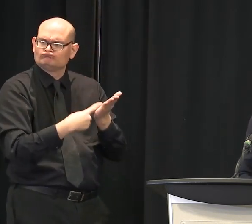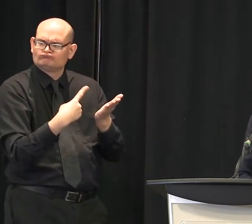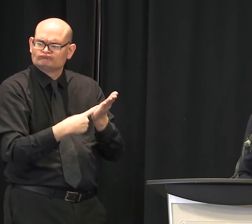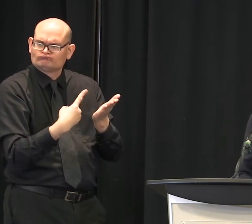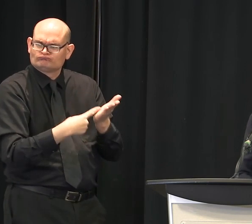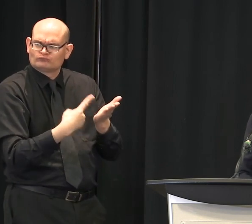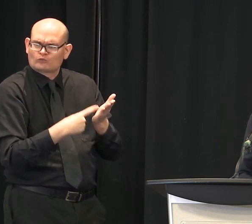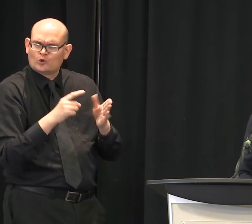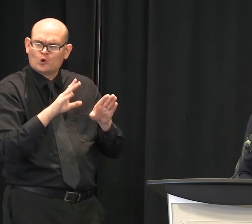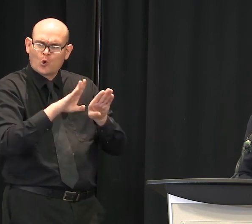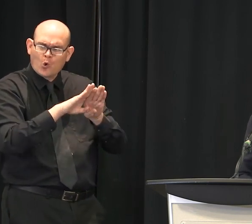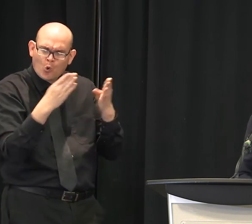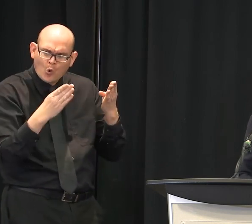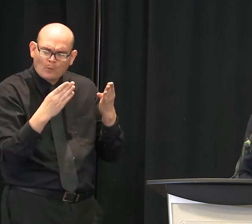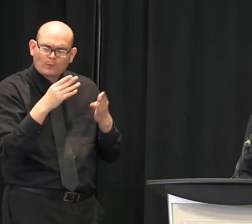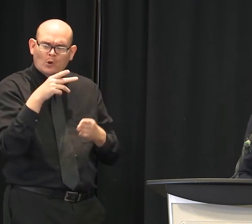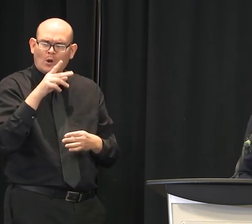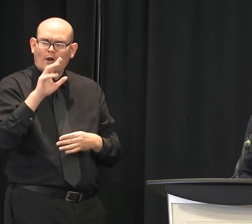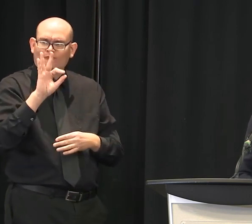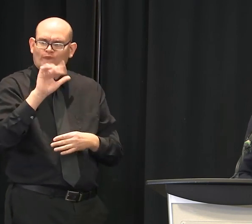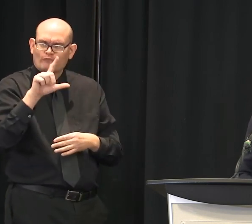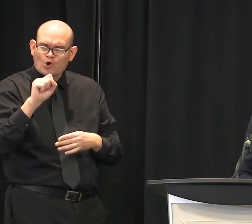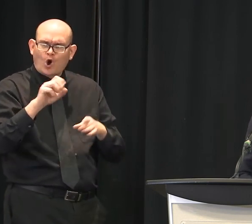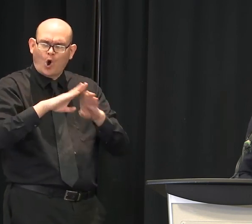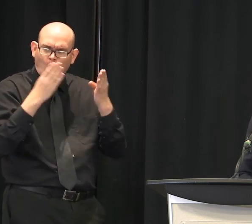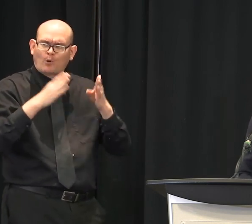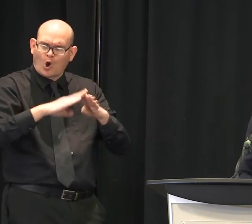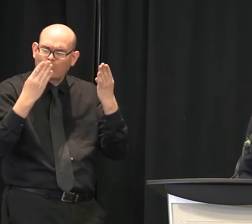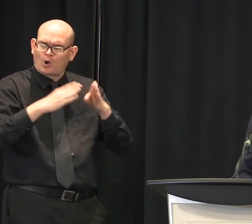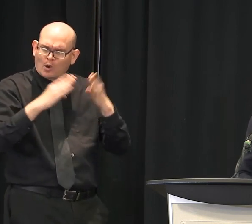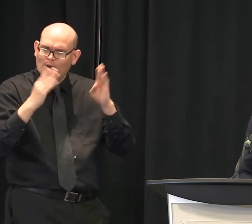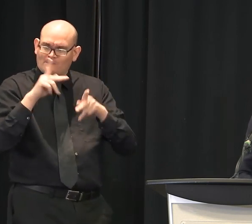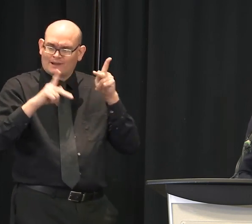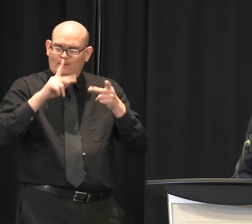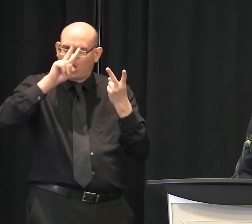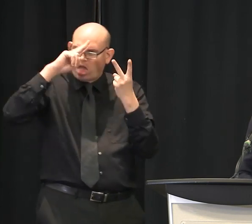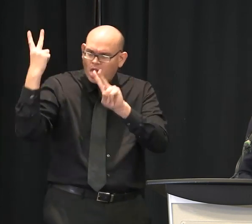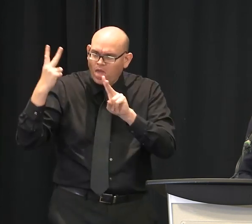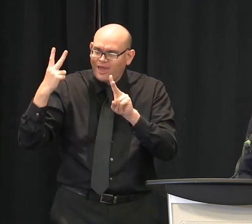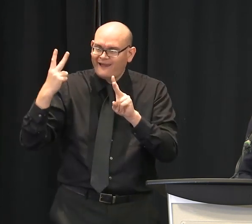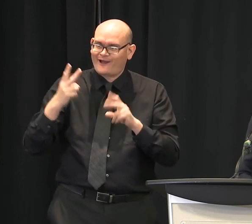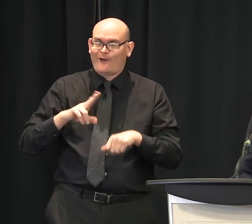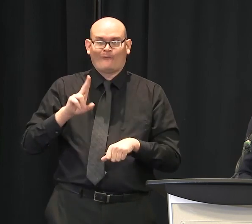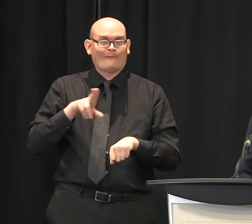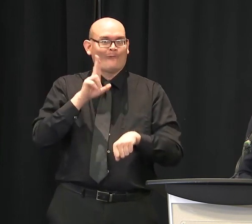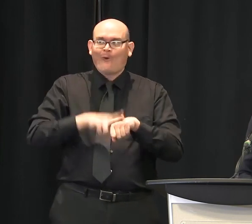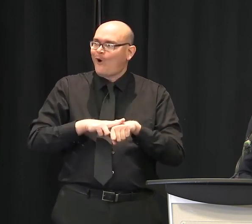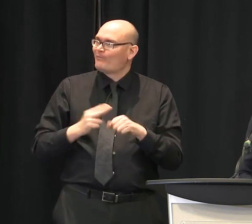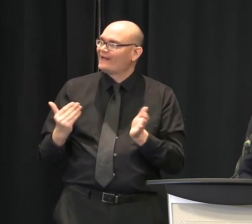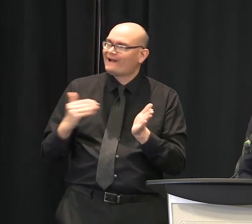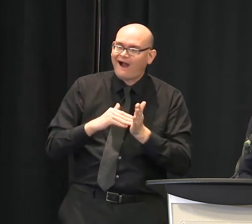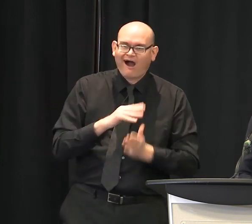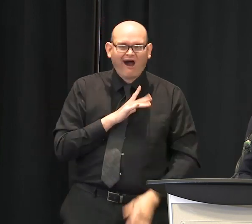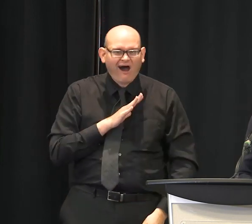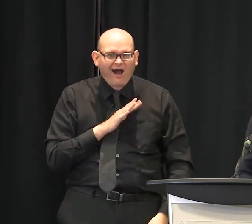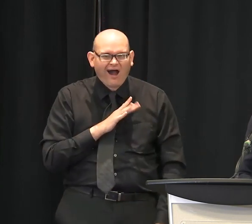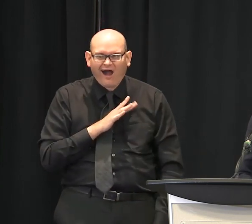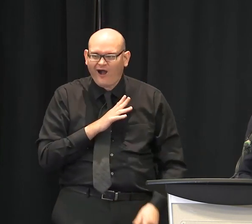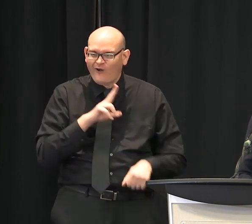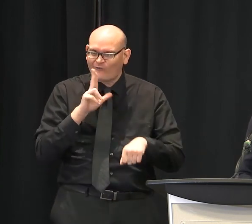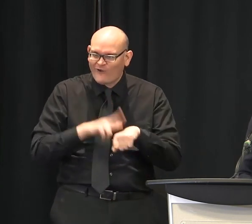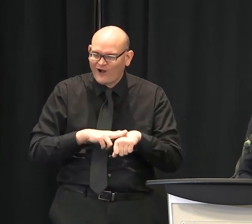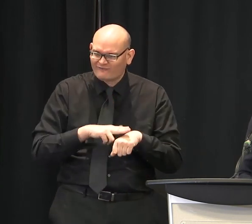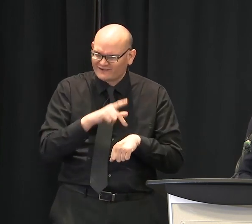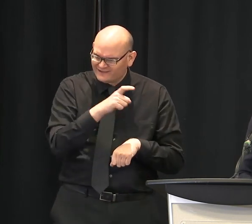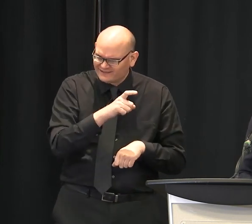are really excited to get outside that life can go back to normal, but can you talk about things that people who do want to use the park and the trails in the coming